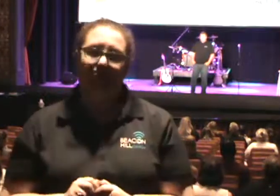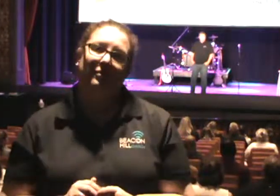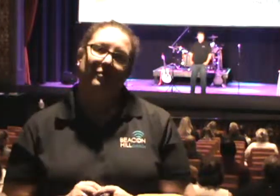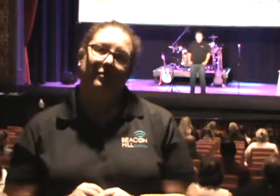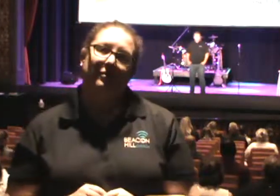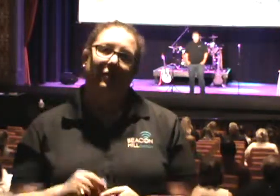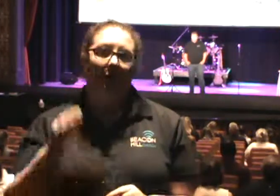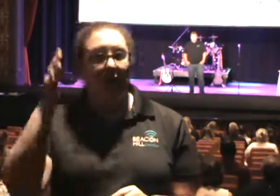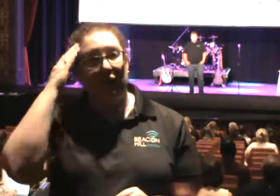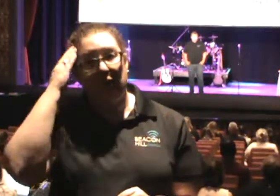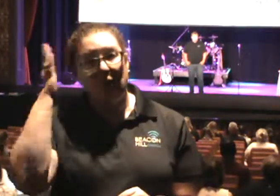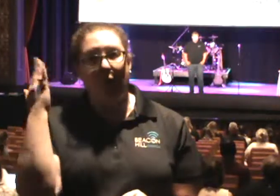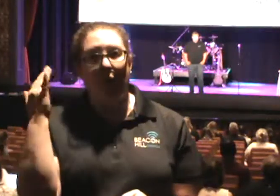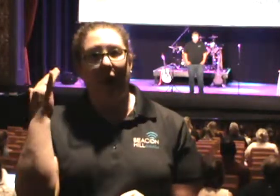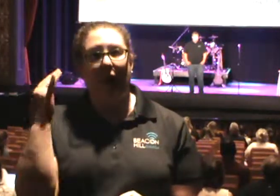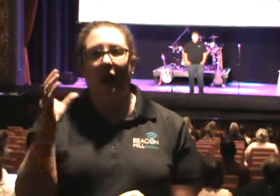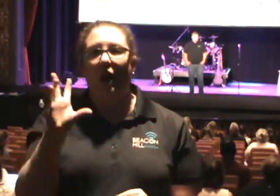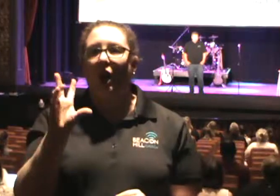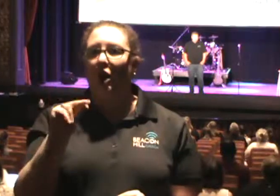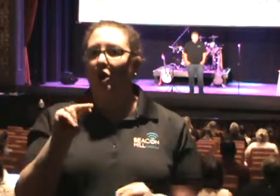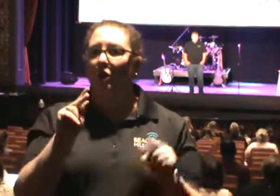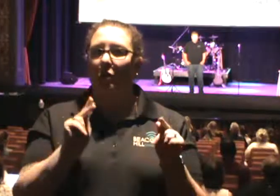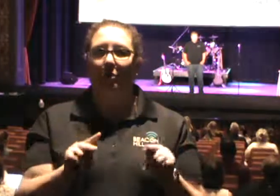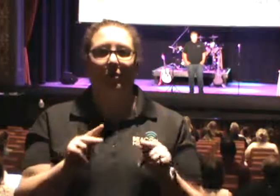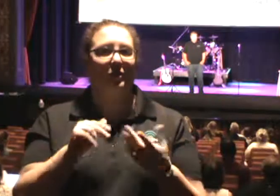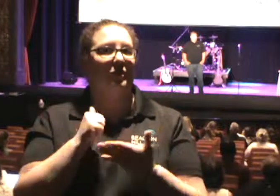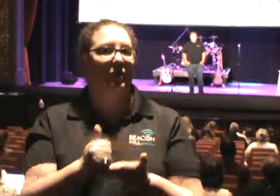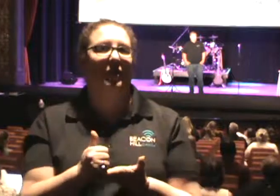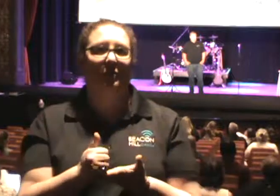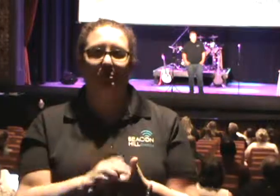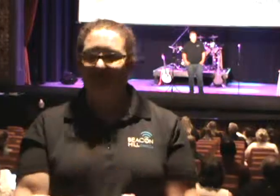I know this because nobody was helping. That's for sure.